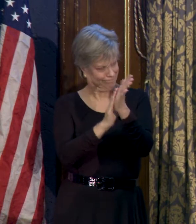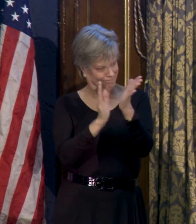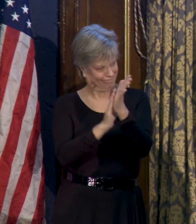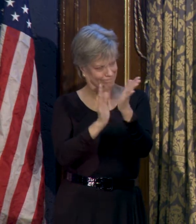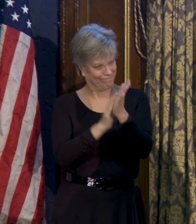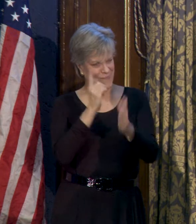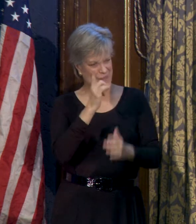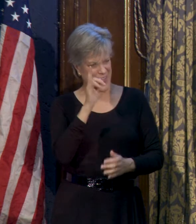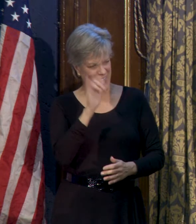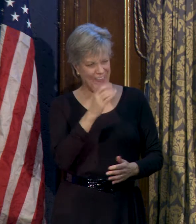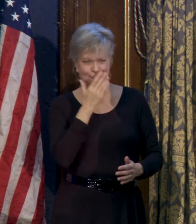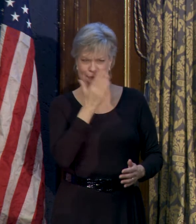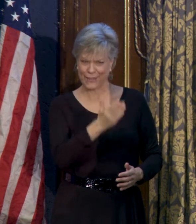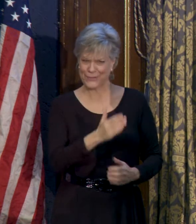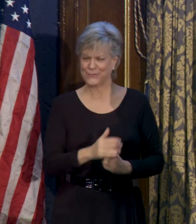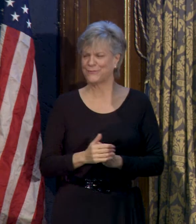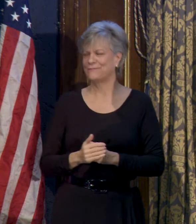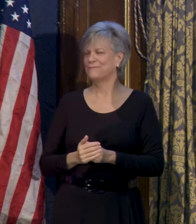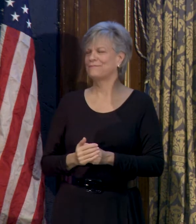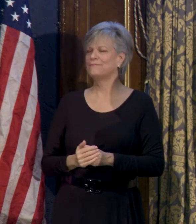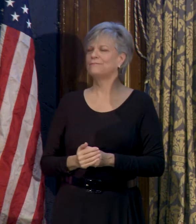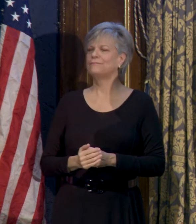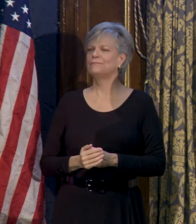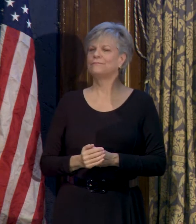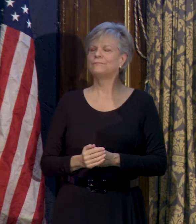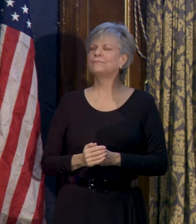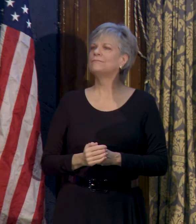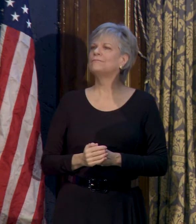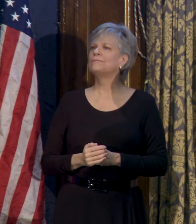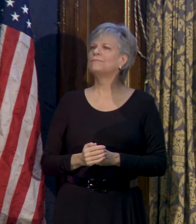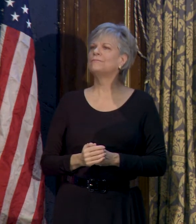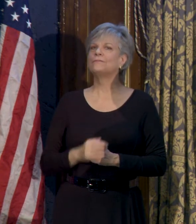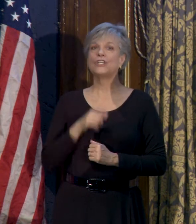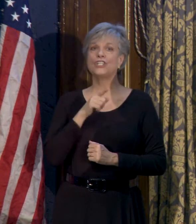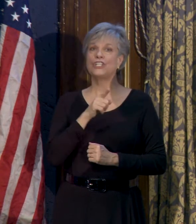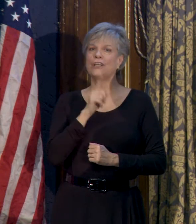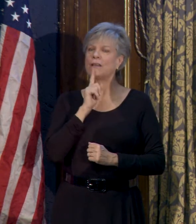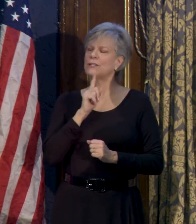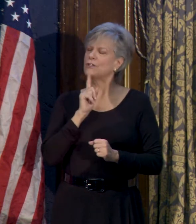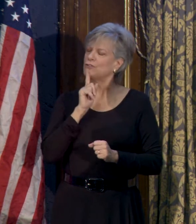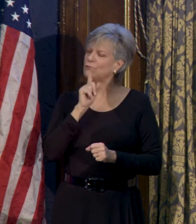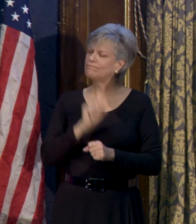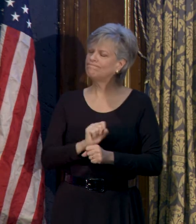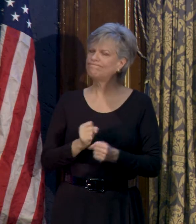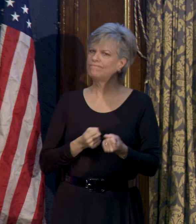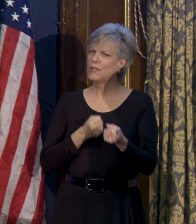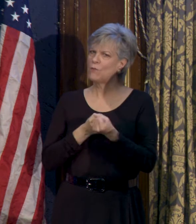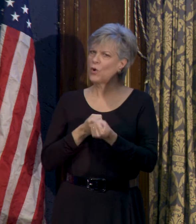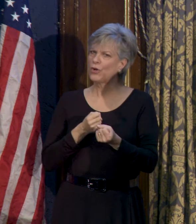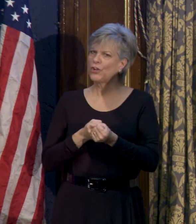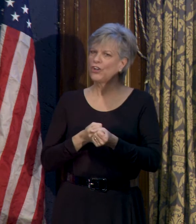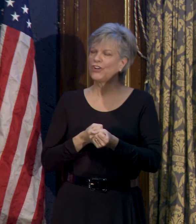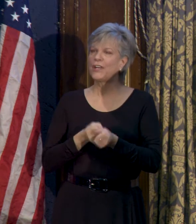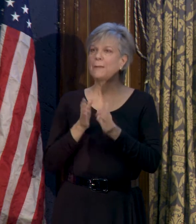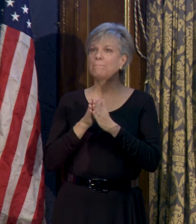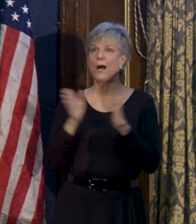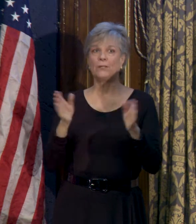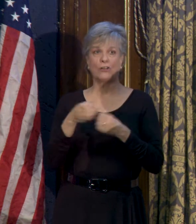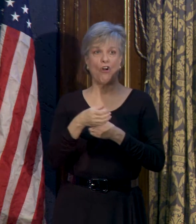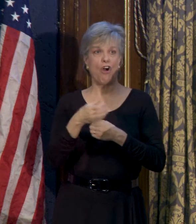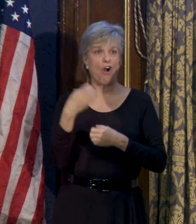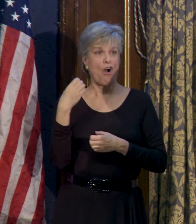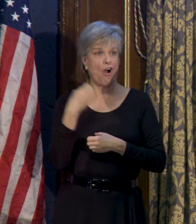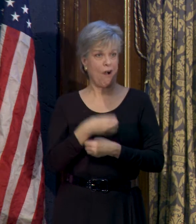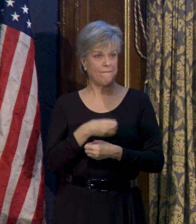that, too. Thank you. There is no better supporter in public office of the City Club of